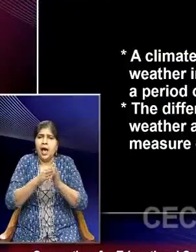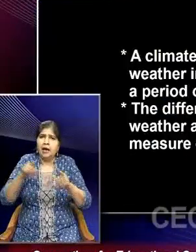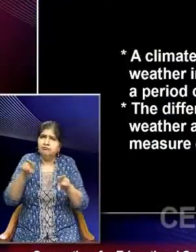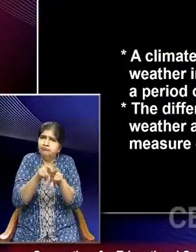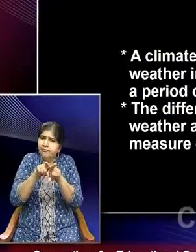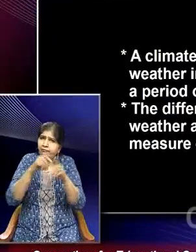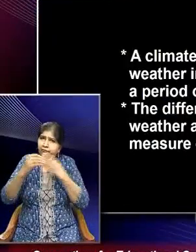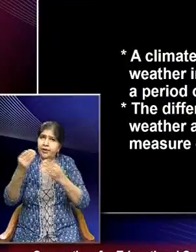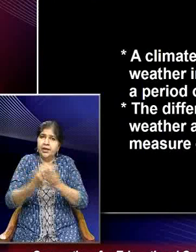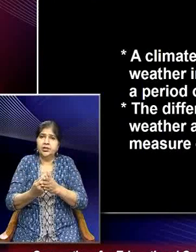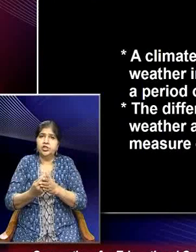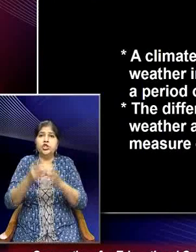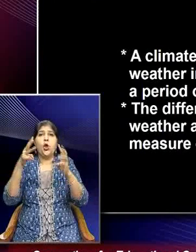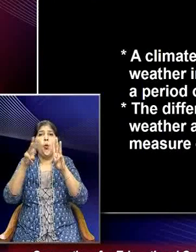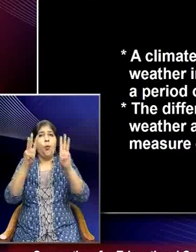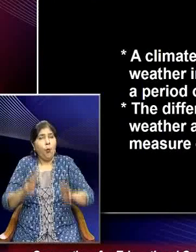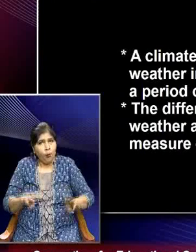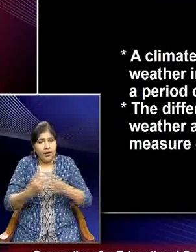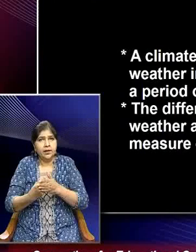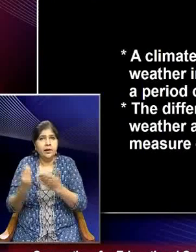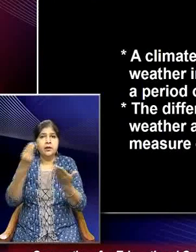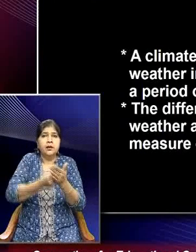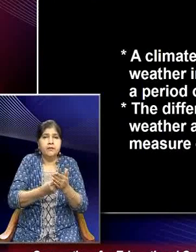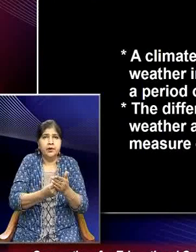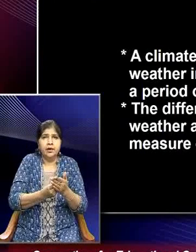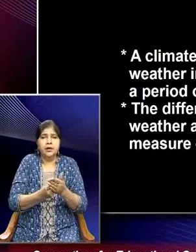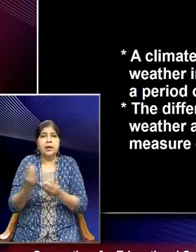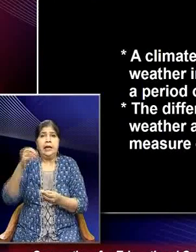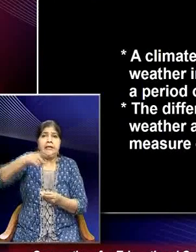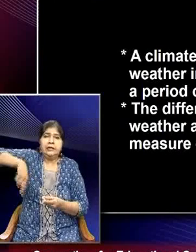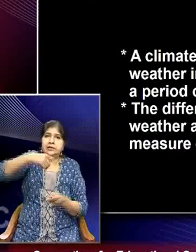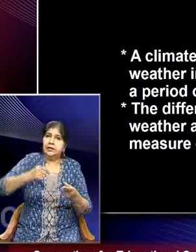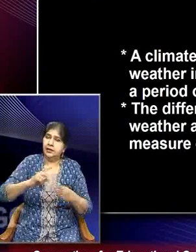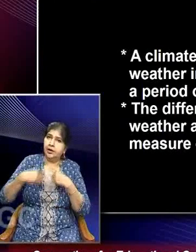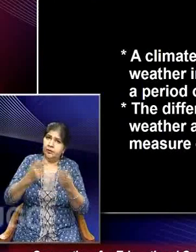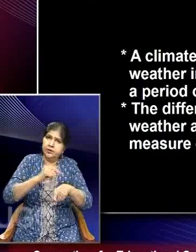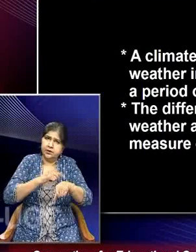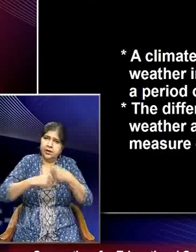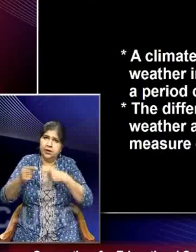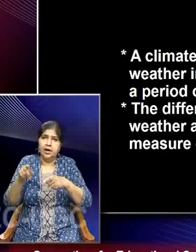weather in a given area over a period of time. The difference between